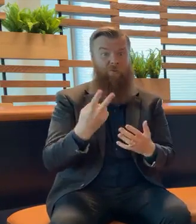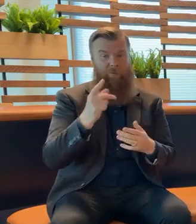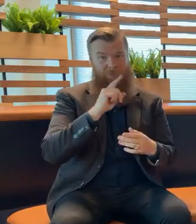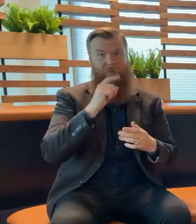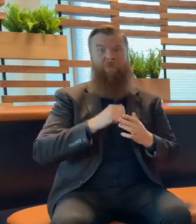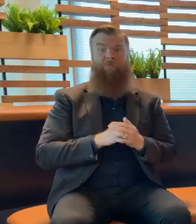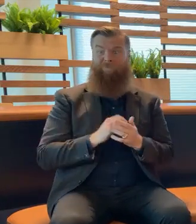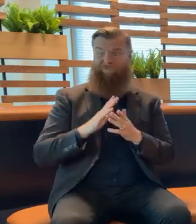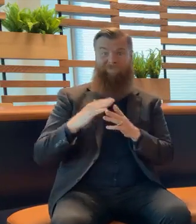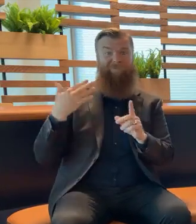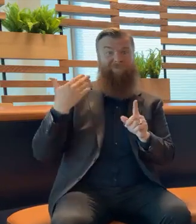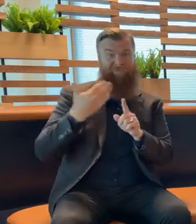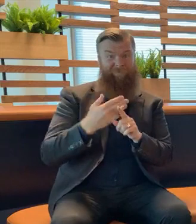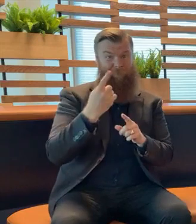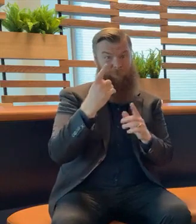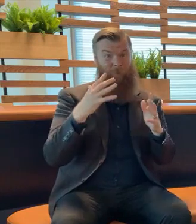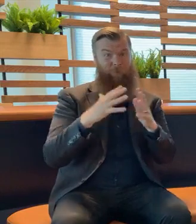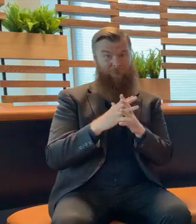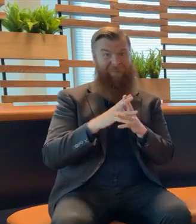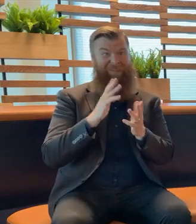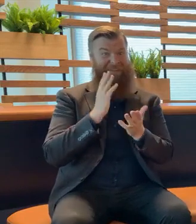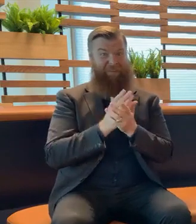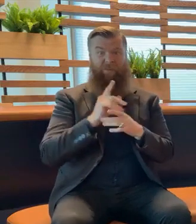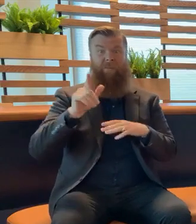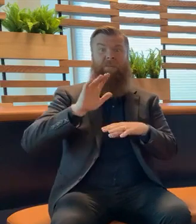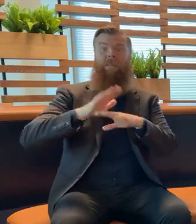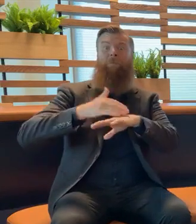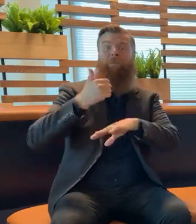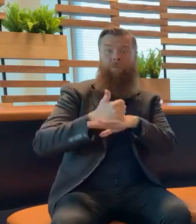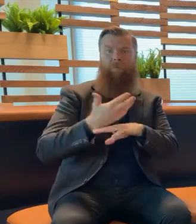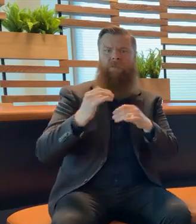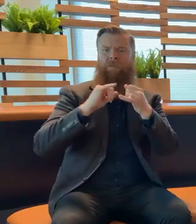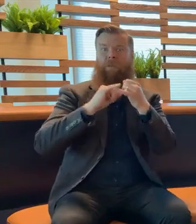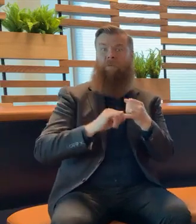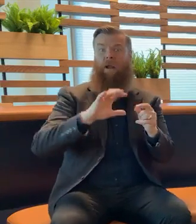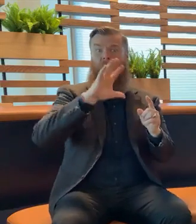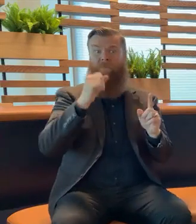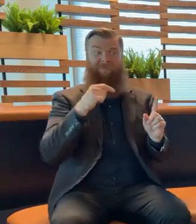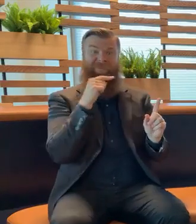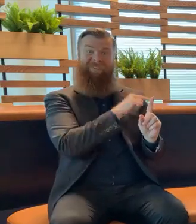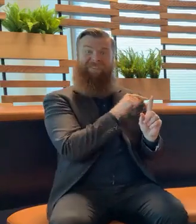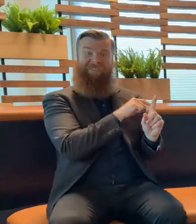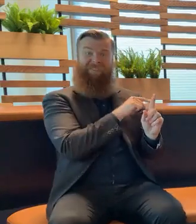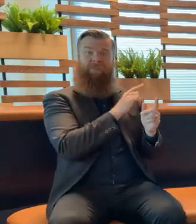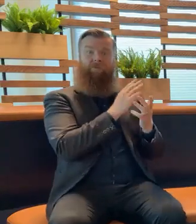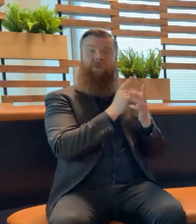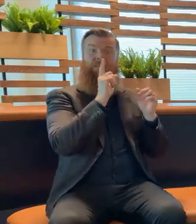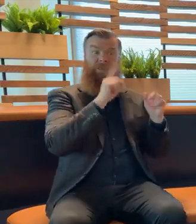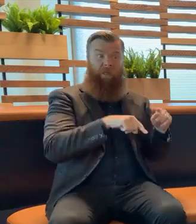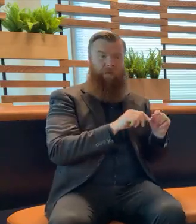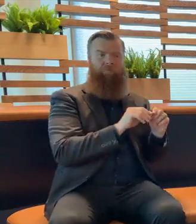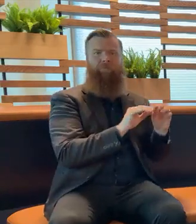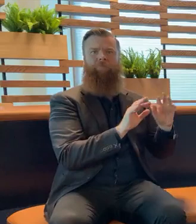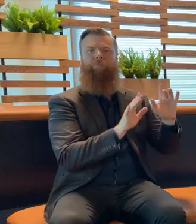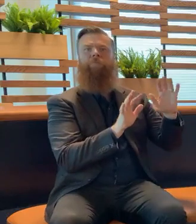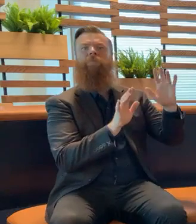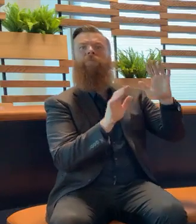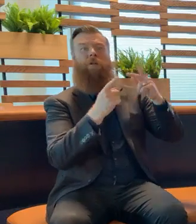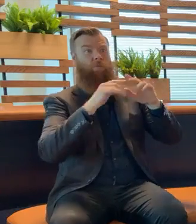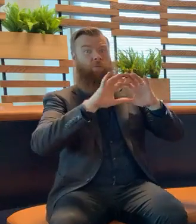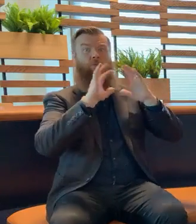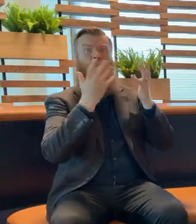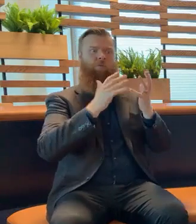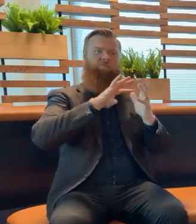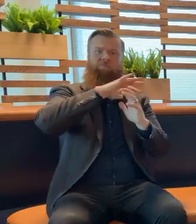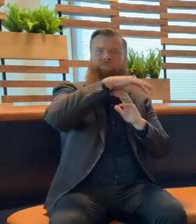emerged from southern Africa has spread to many other countries in the world. And so this is inevitable. We